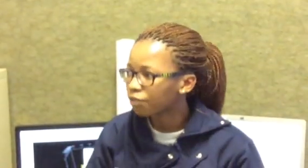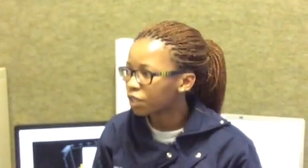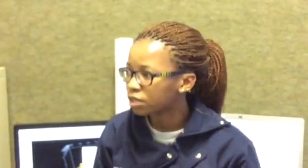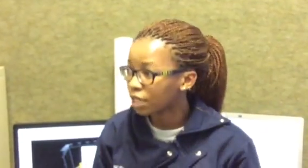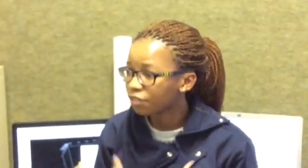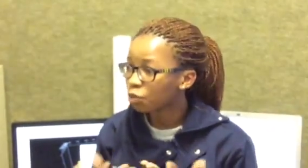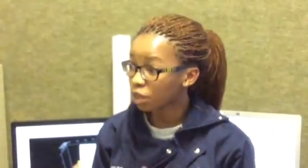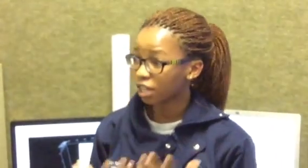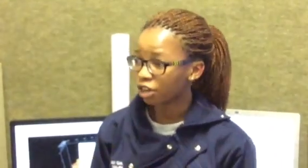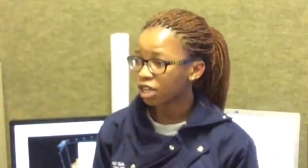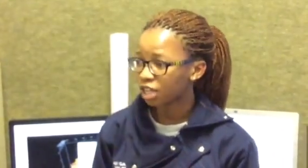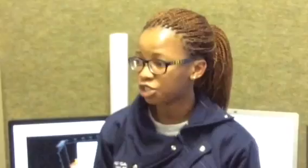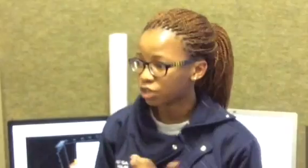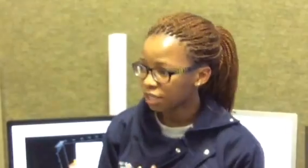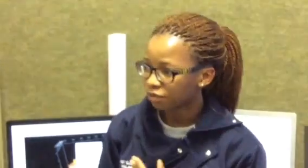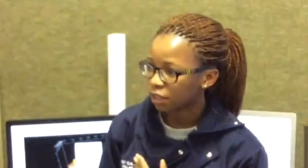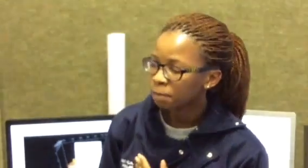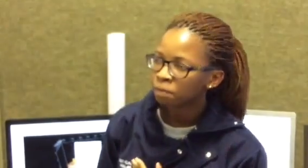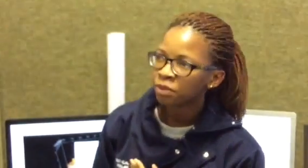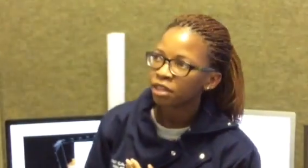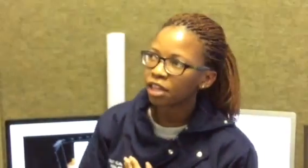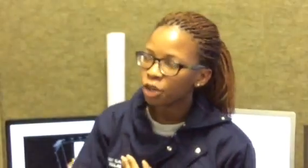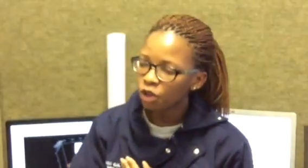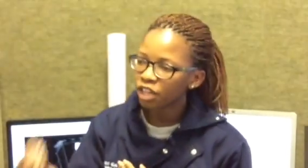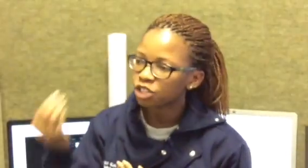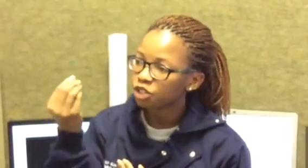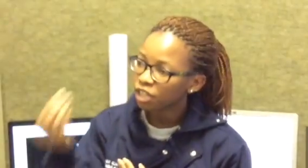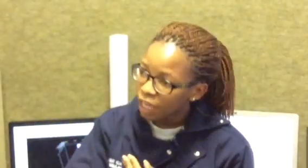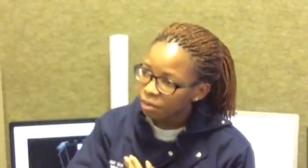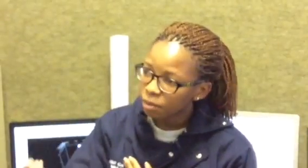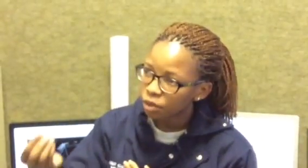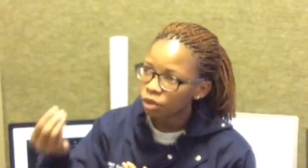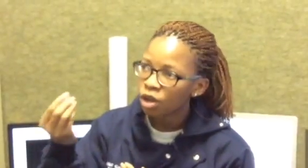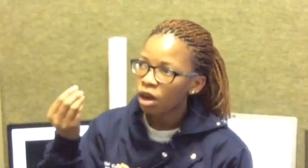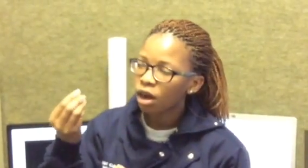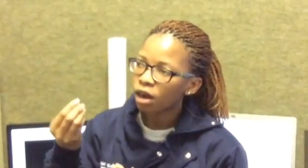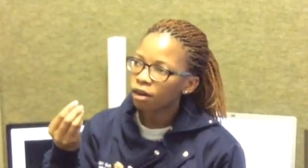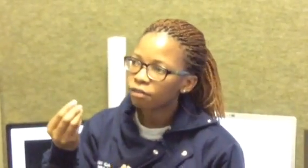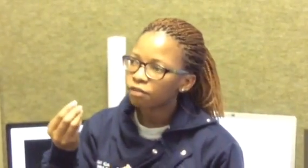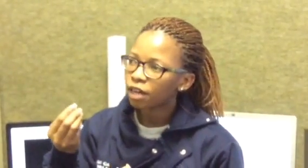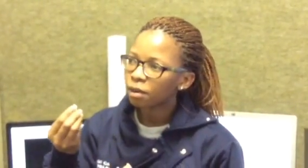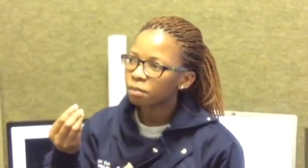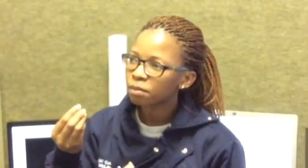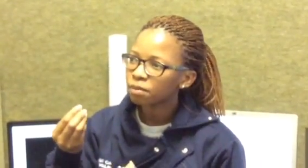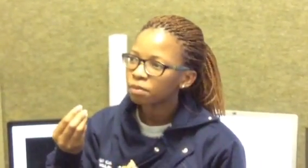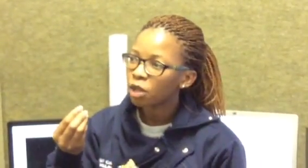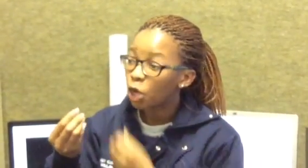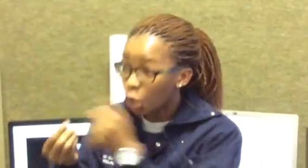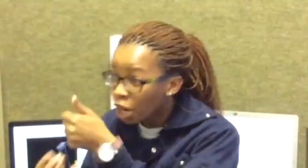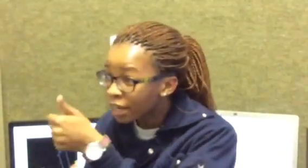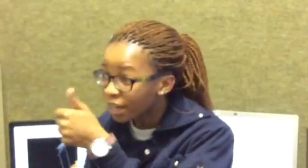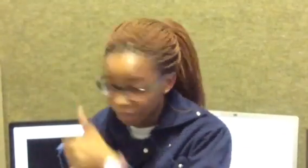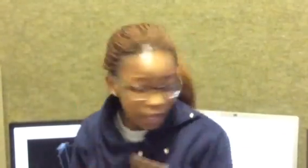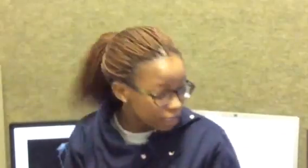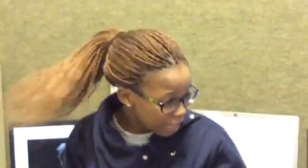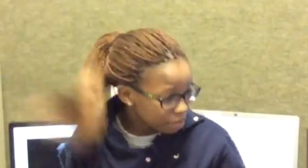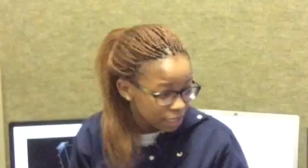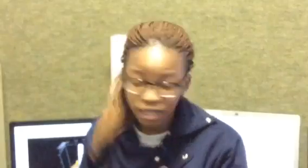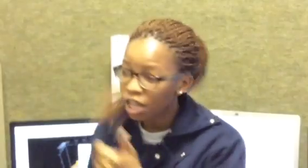field and even when they're looking at your CV they know that you're capable of um learning adapting and